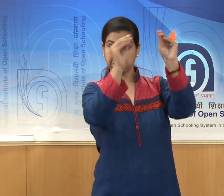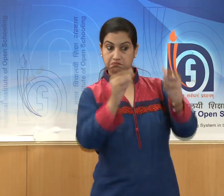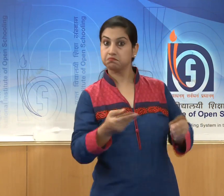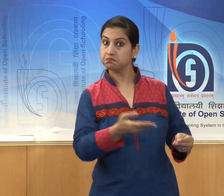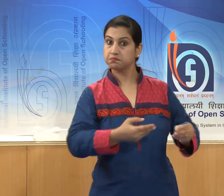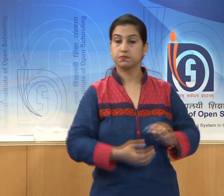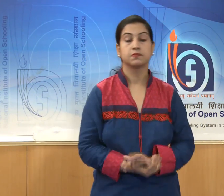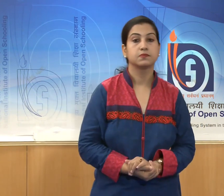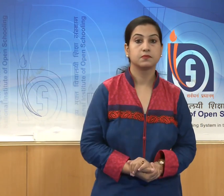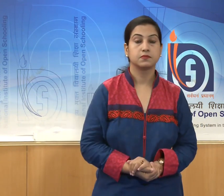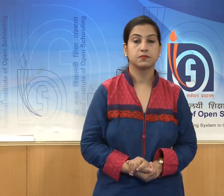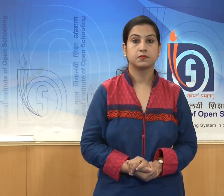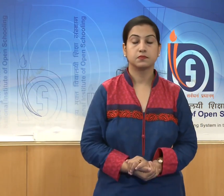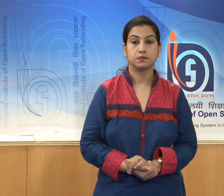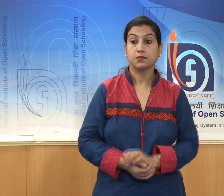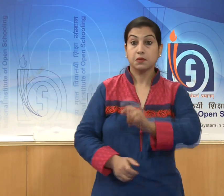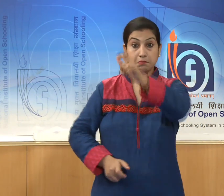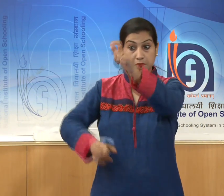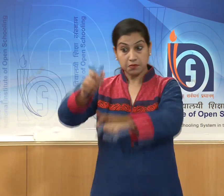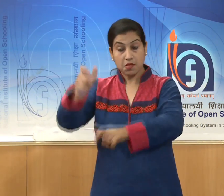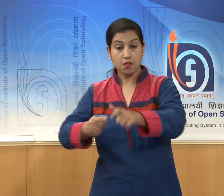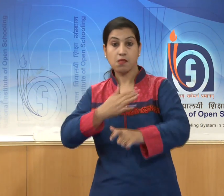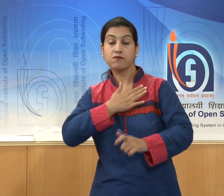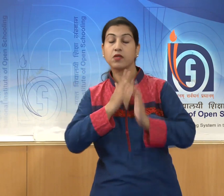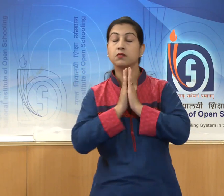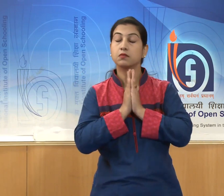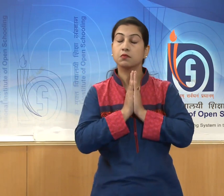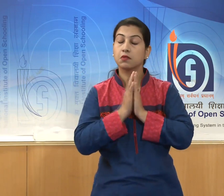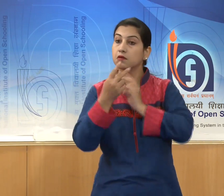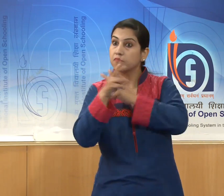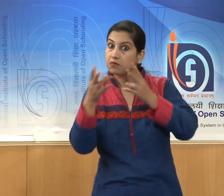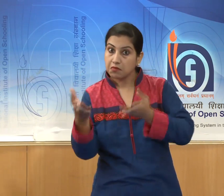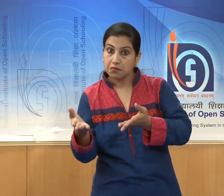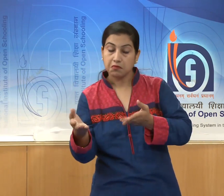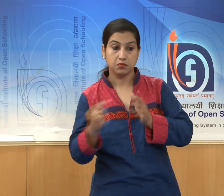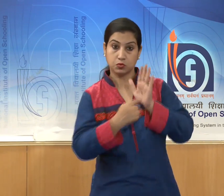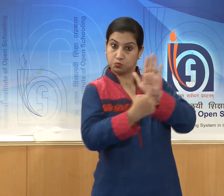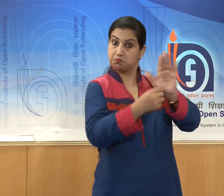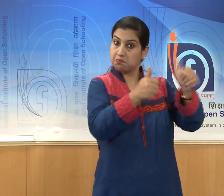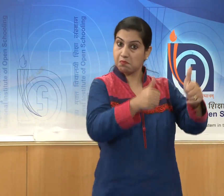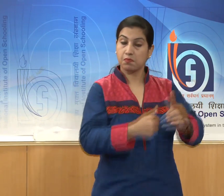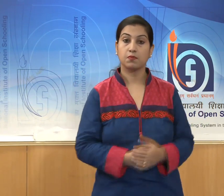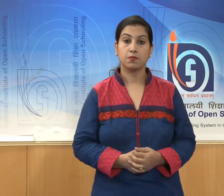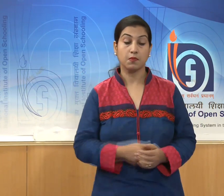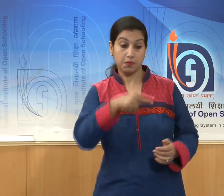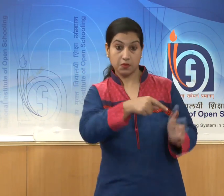The religious sculptures show a divine